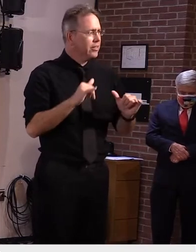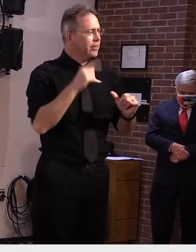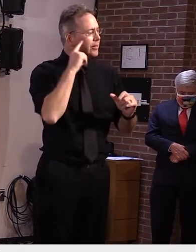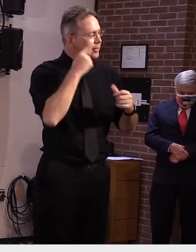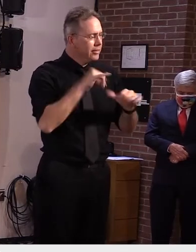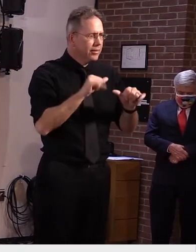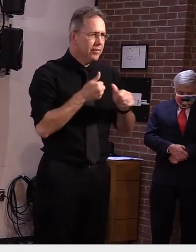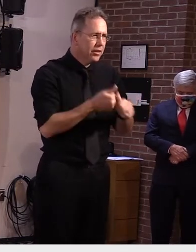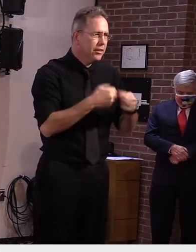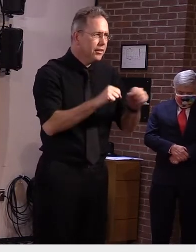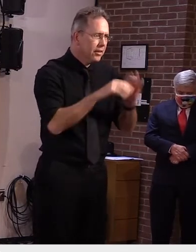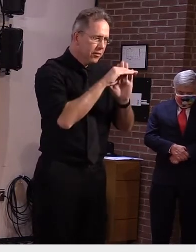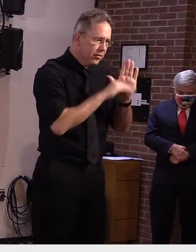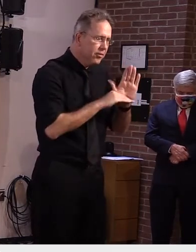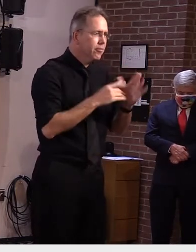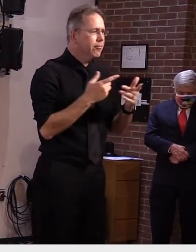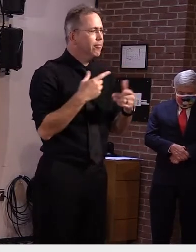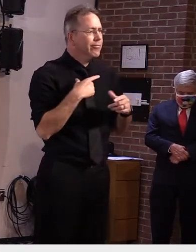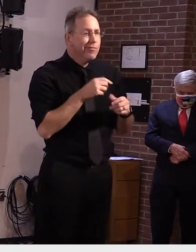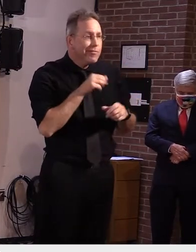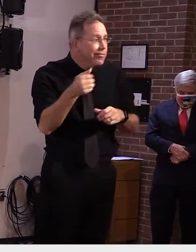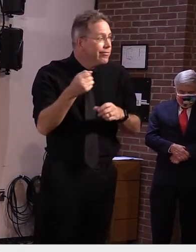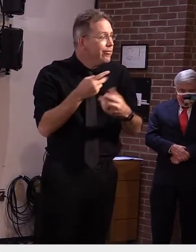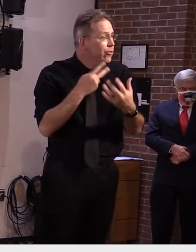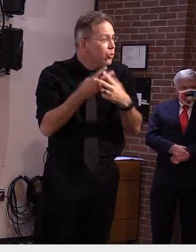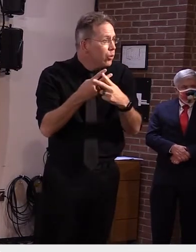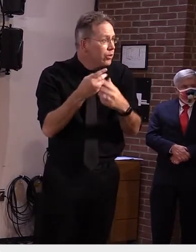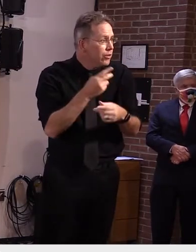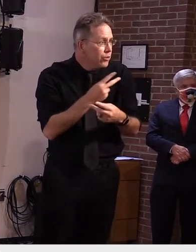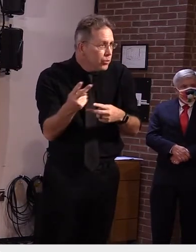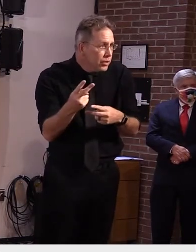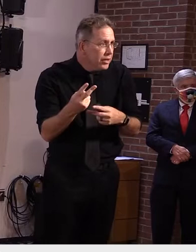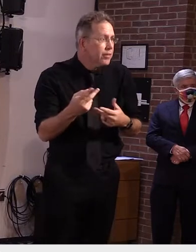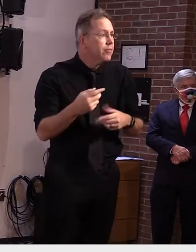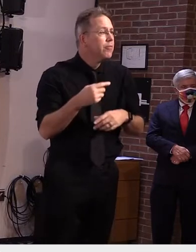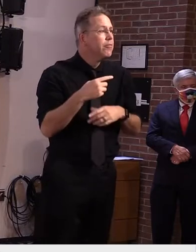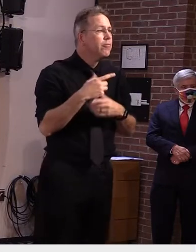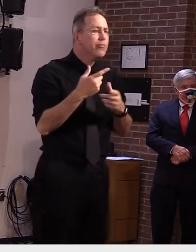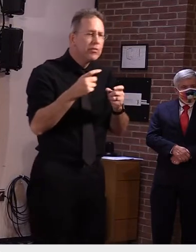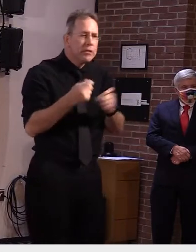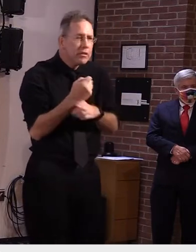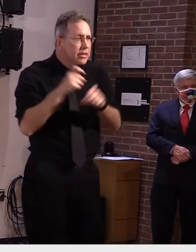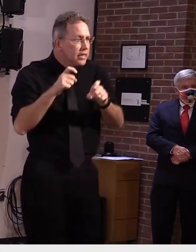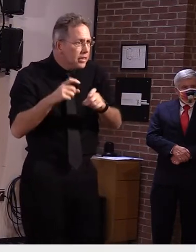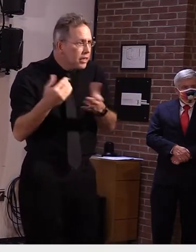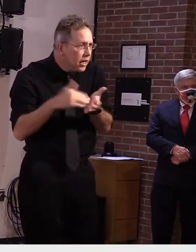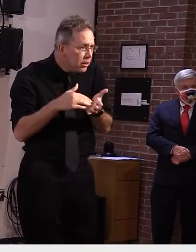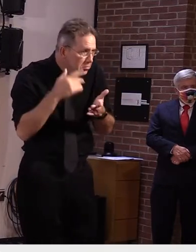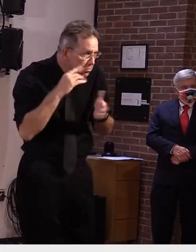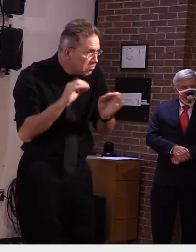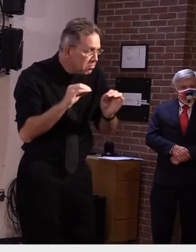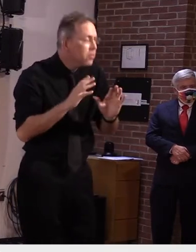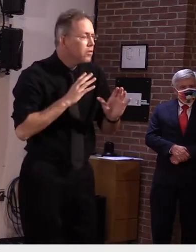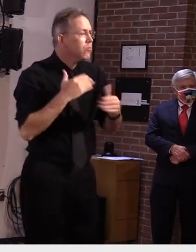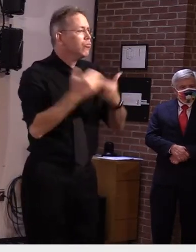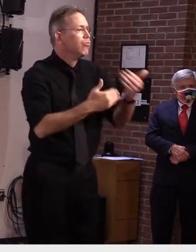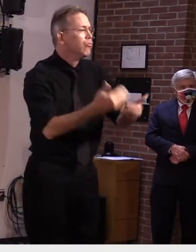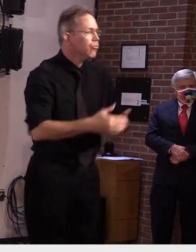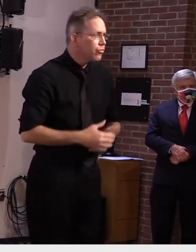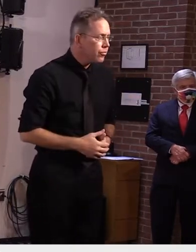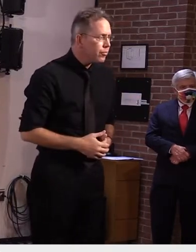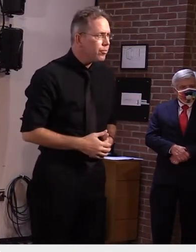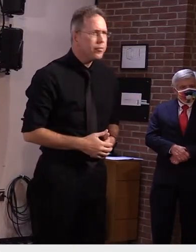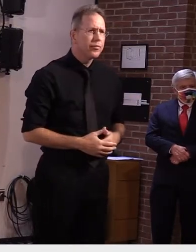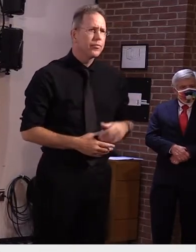14 day period or seven days with a PCR test and finally if have you had any communication